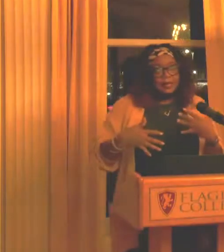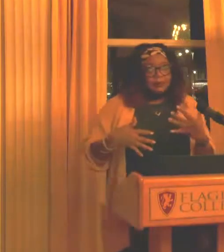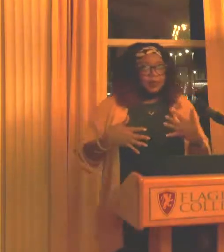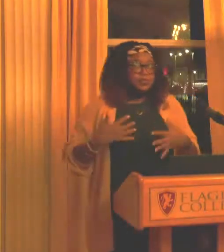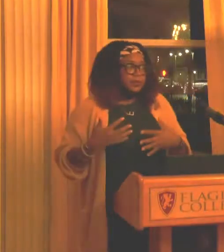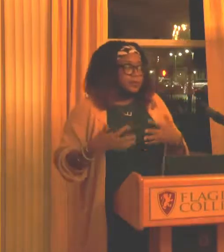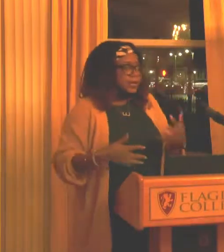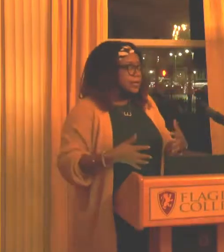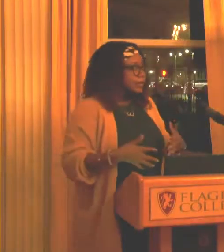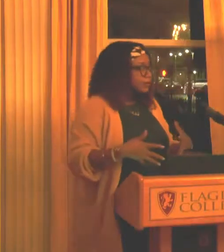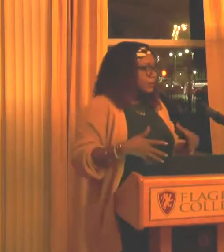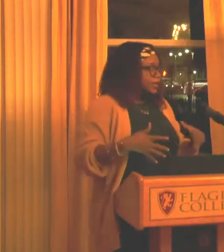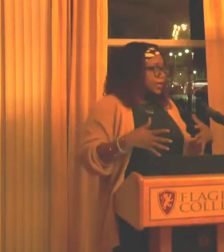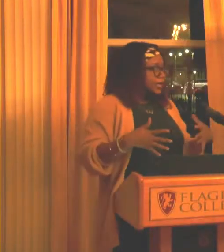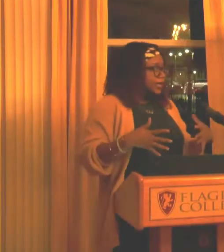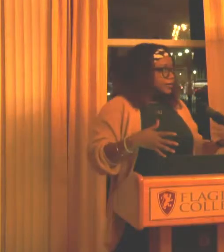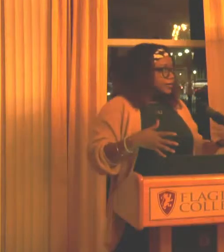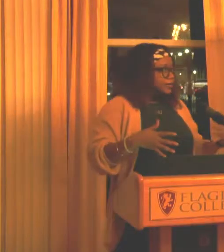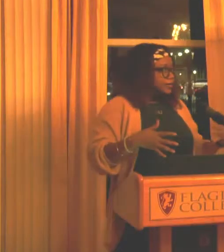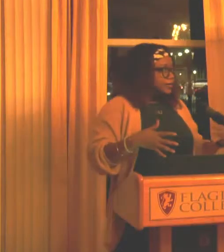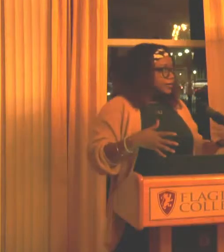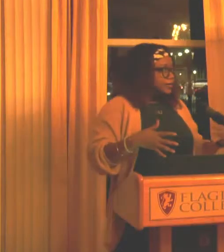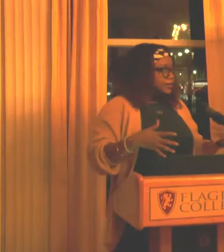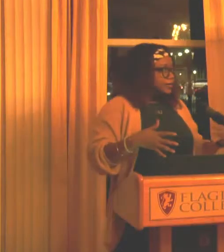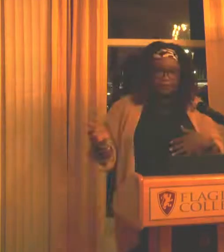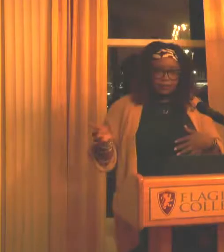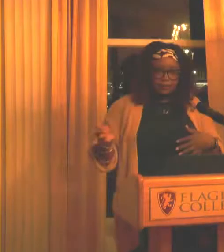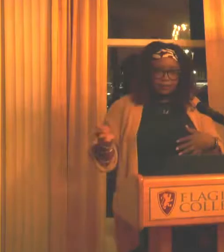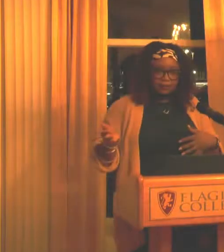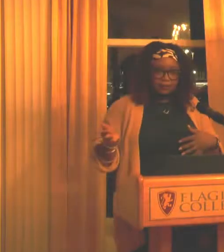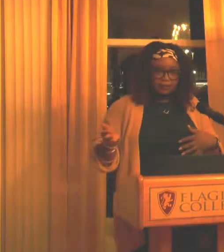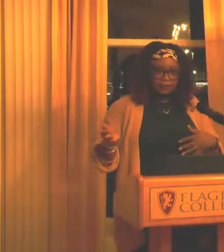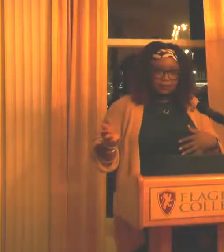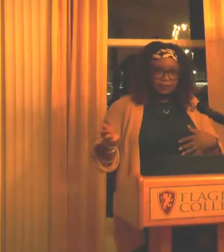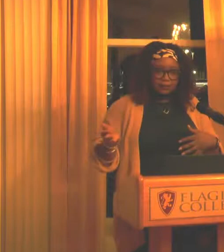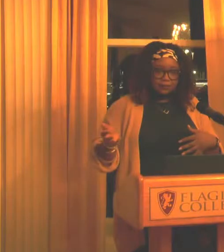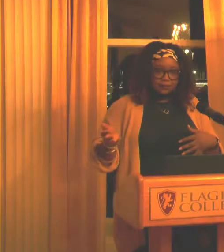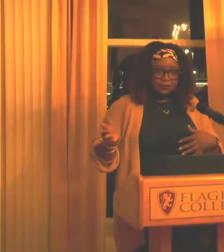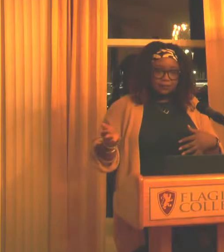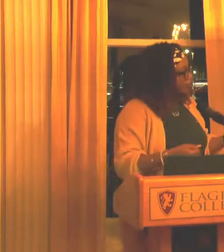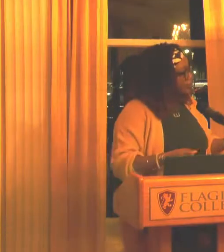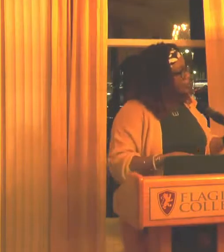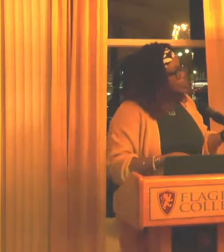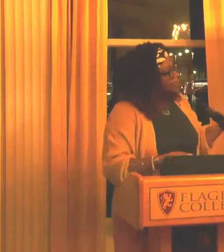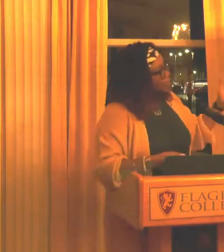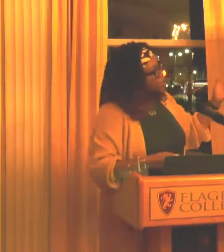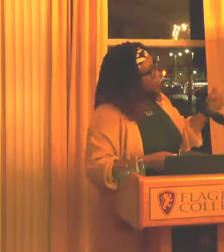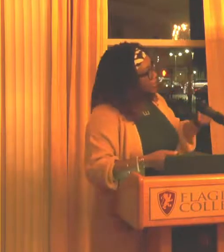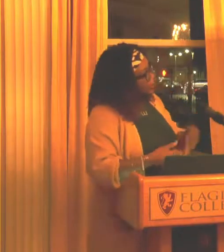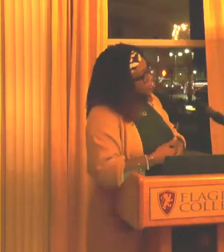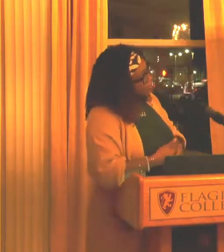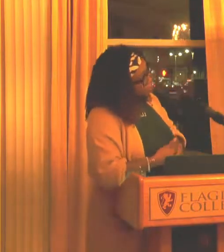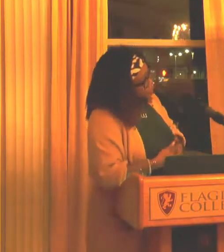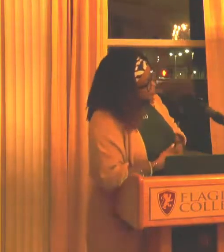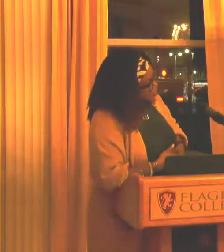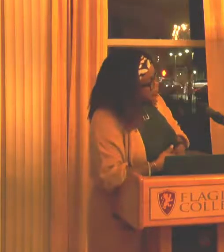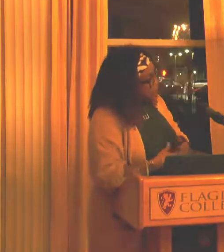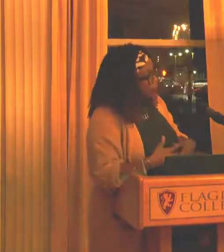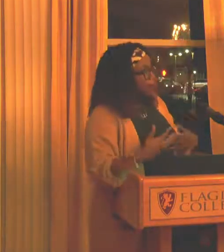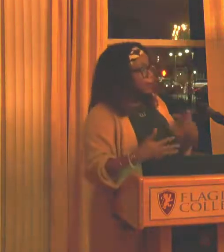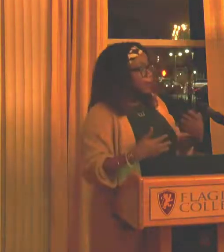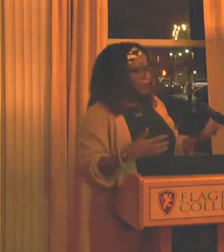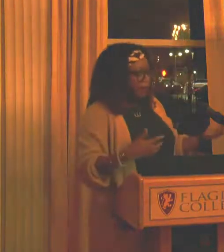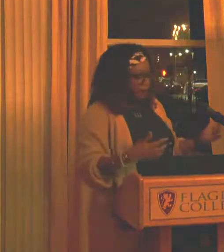me, and most of the people I know, it's just a part of our history. Like, you had them at some point. So I use hair beads in the show,